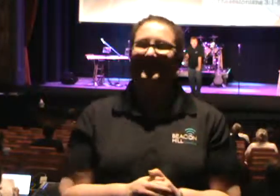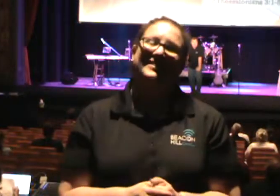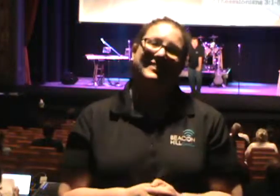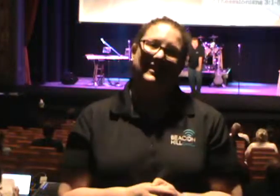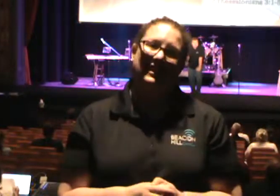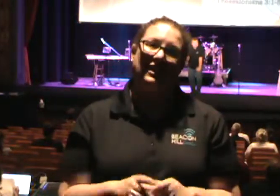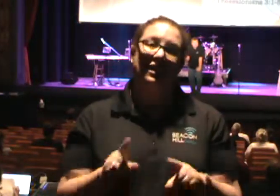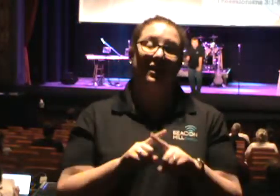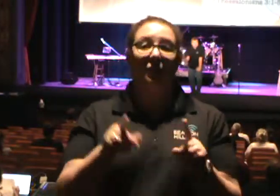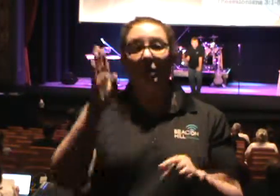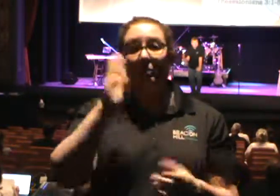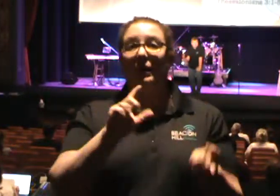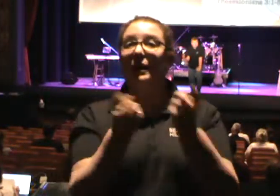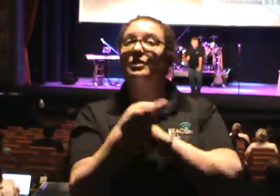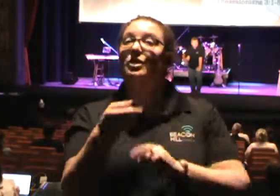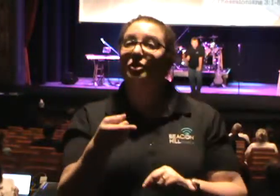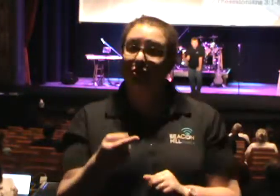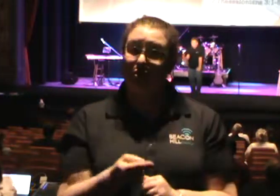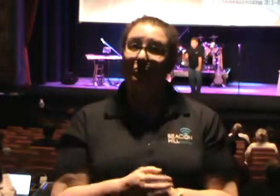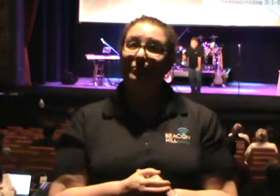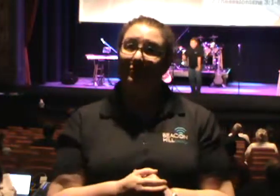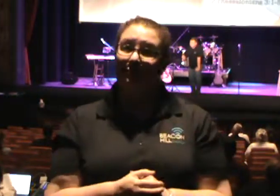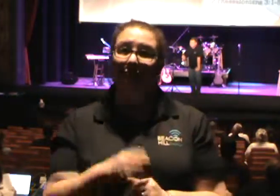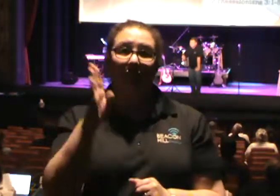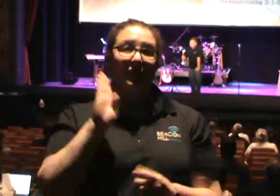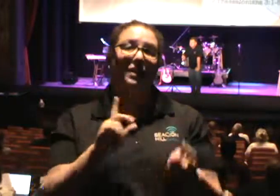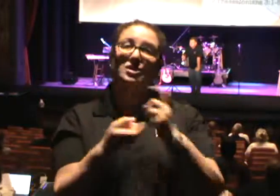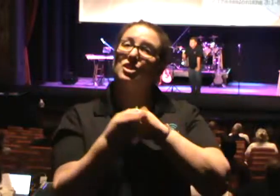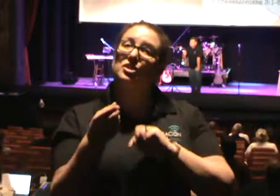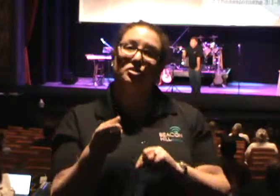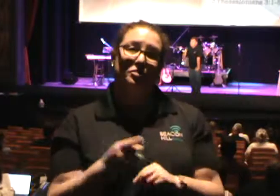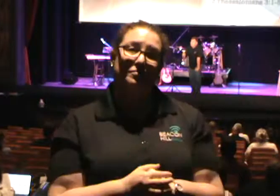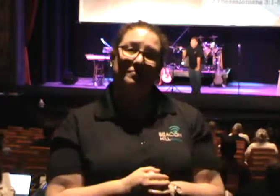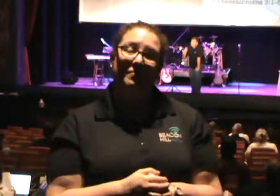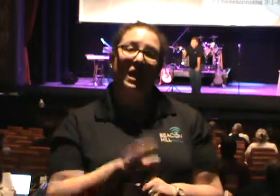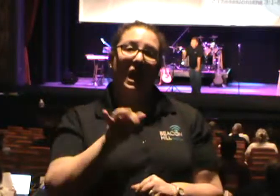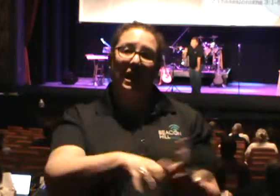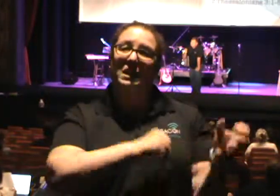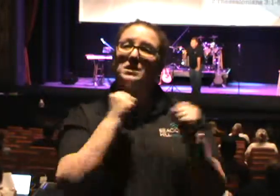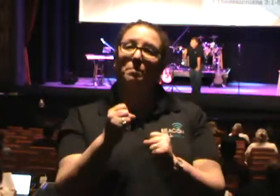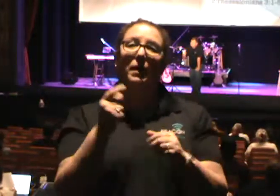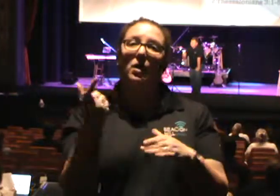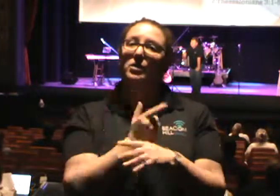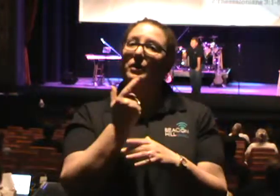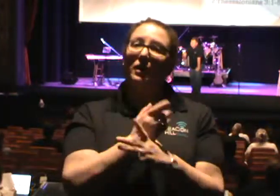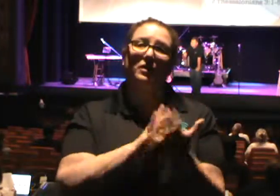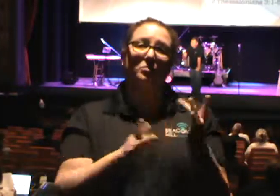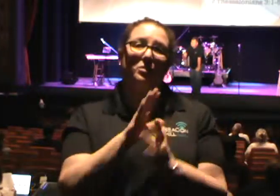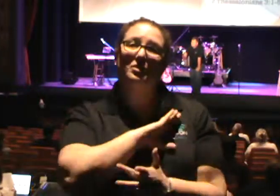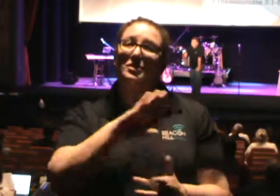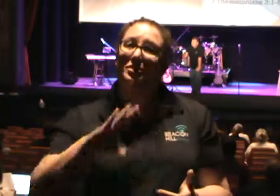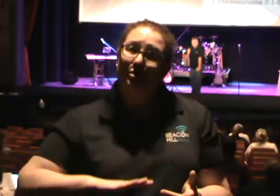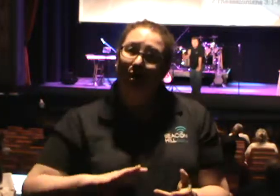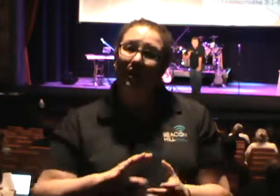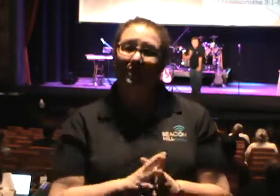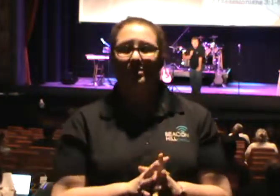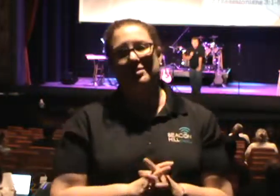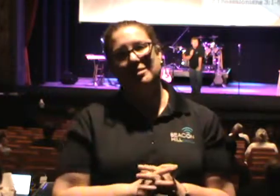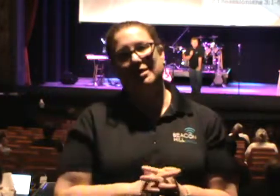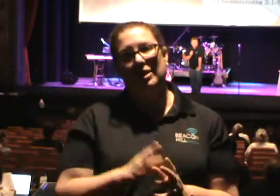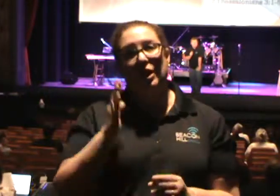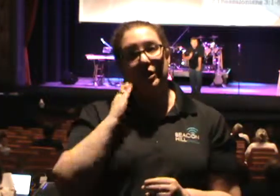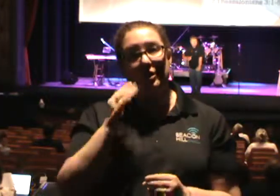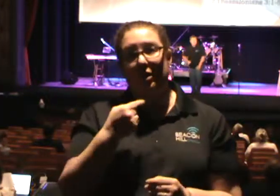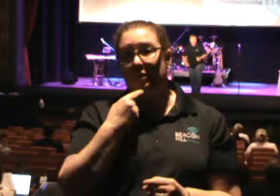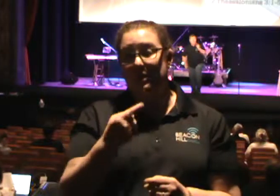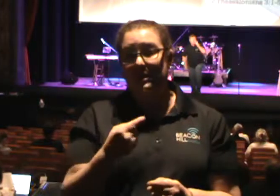But yet God changed you. God changed you. That's the power of the Gospel of Jesus Christ. You know it says in